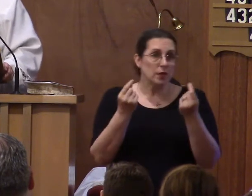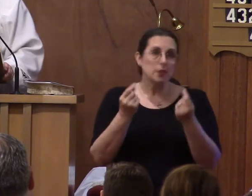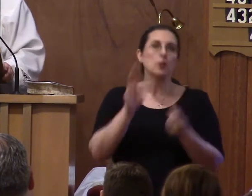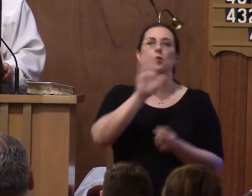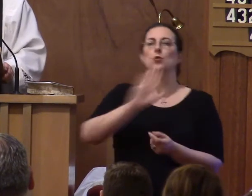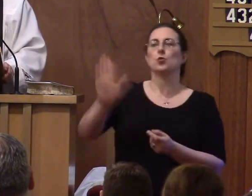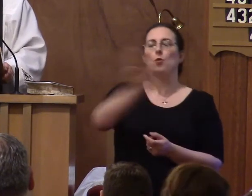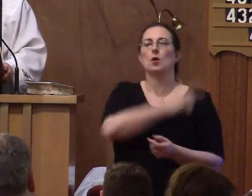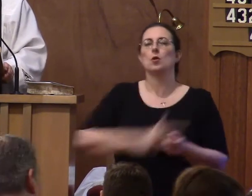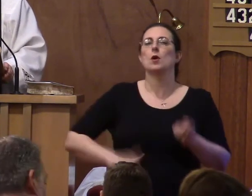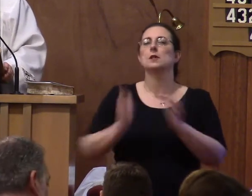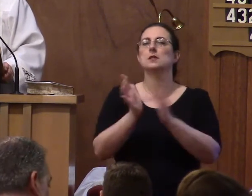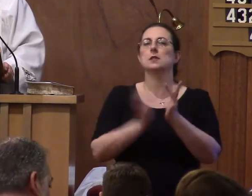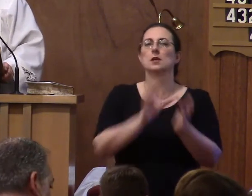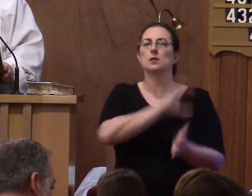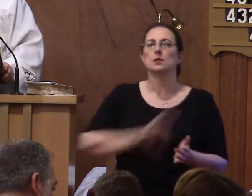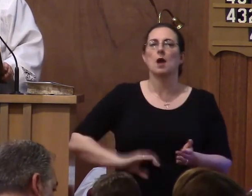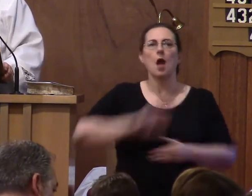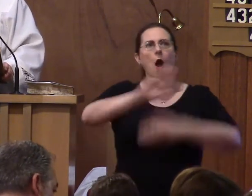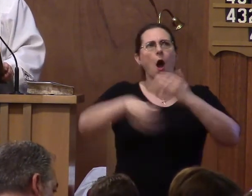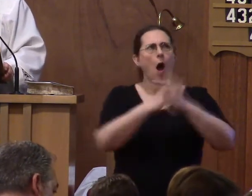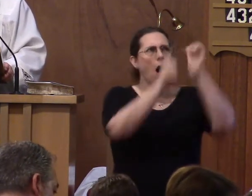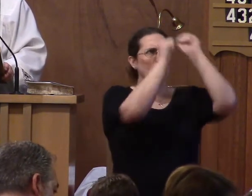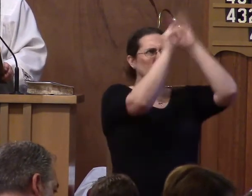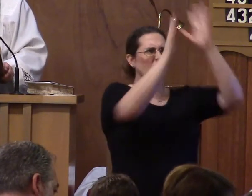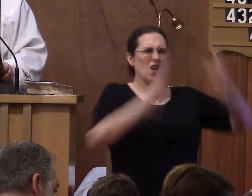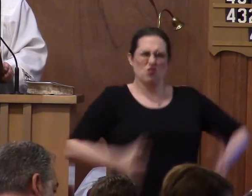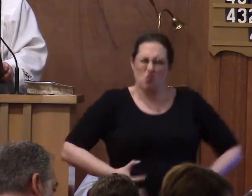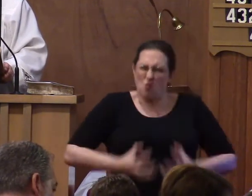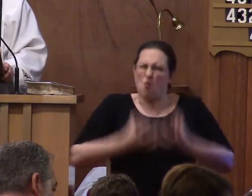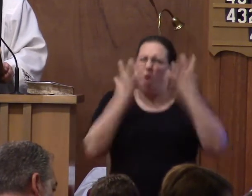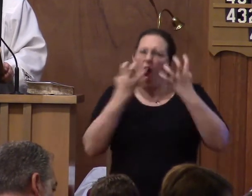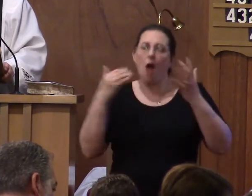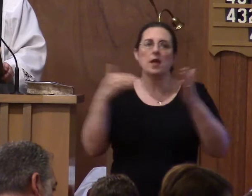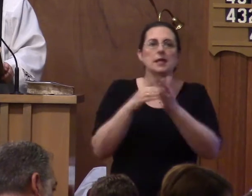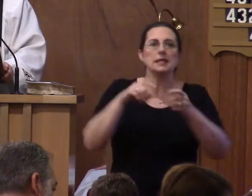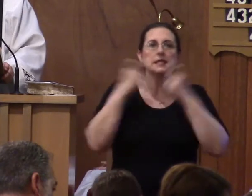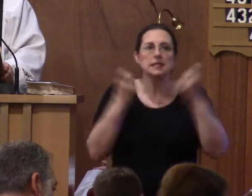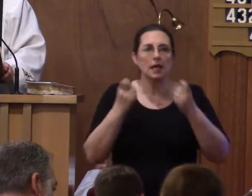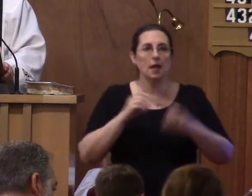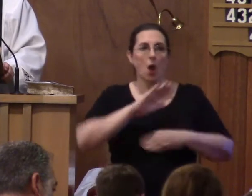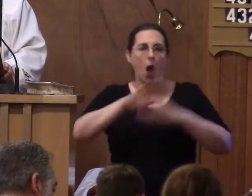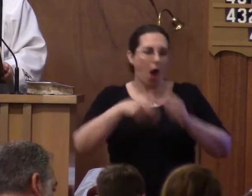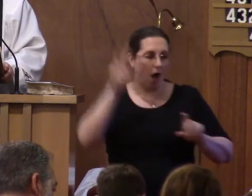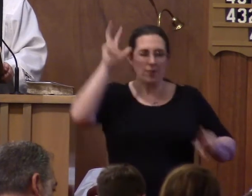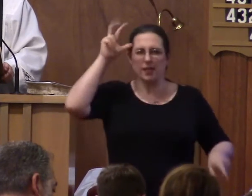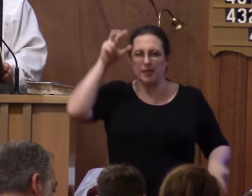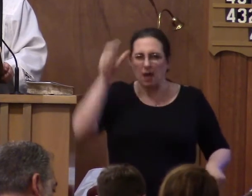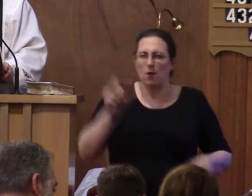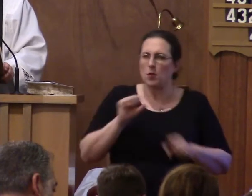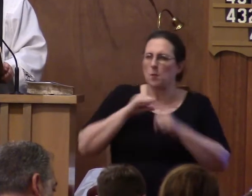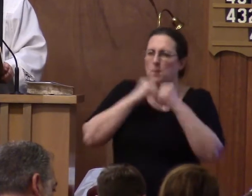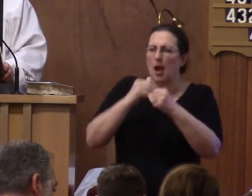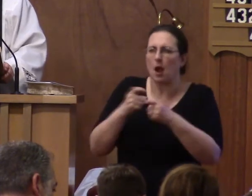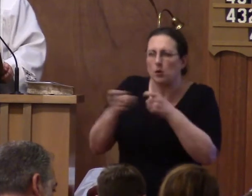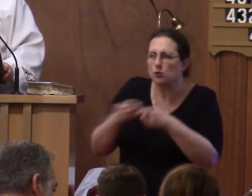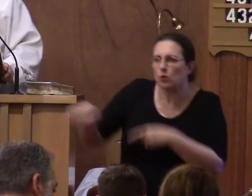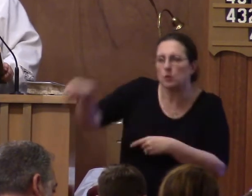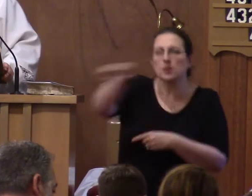All the Father's wrath against sin, all the devil's power over you, all the world's